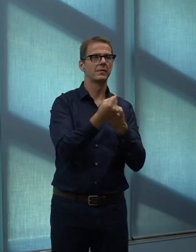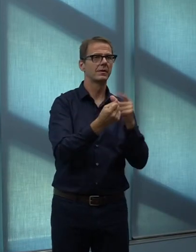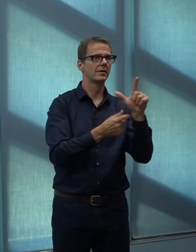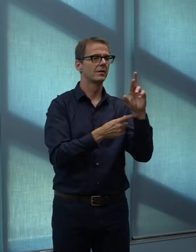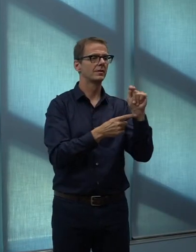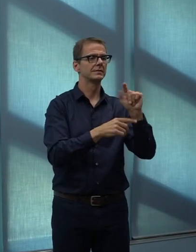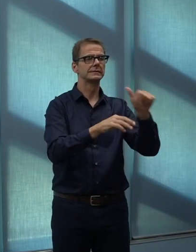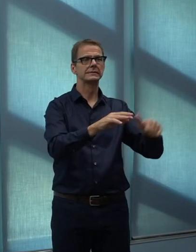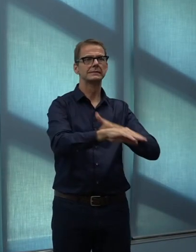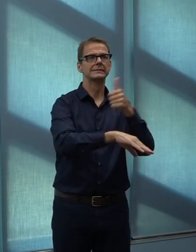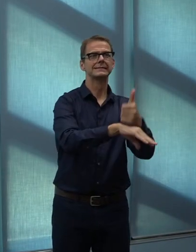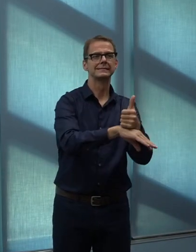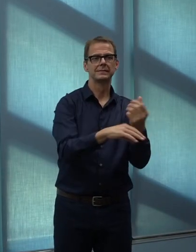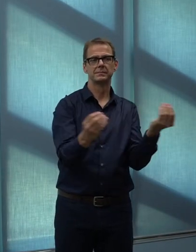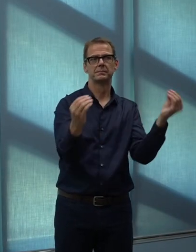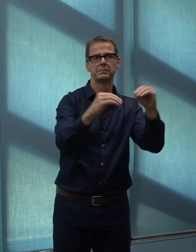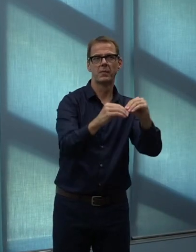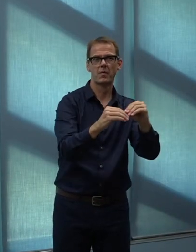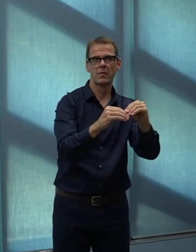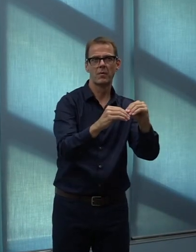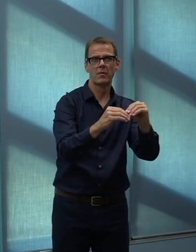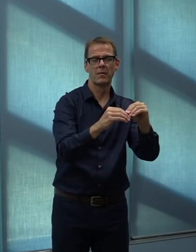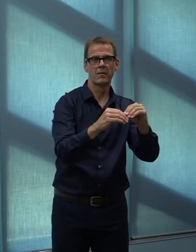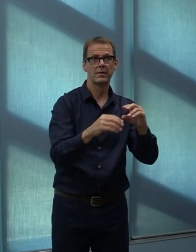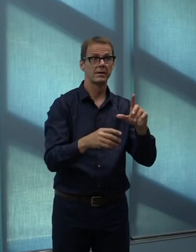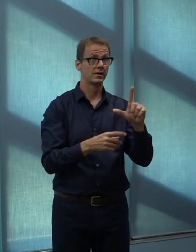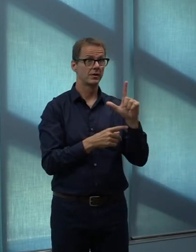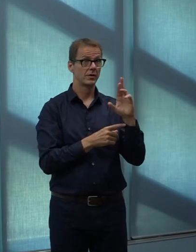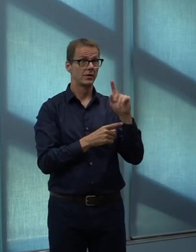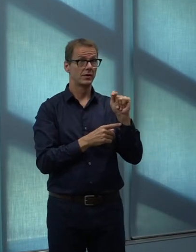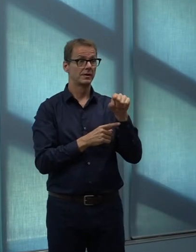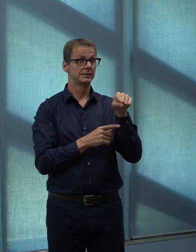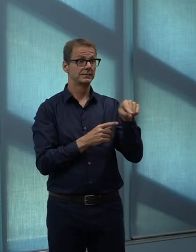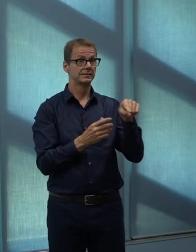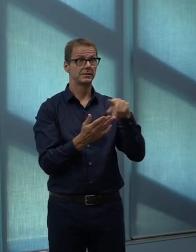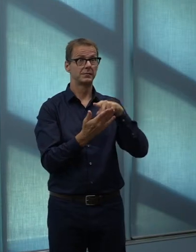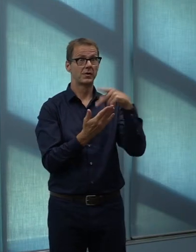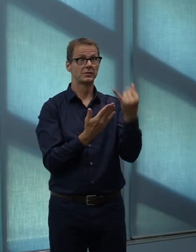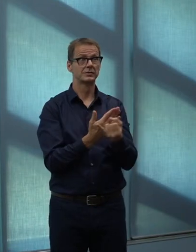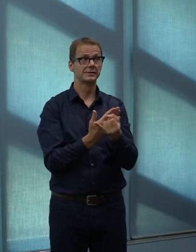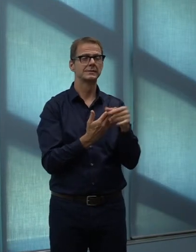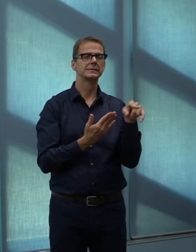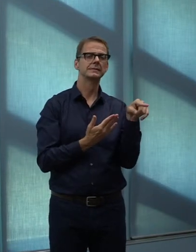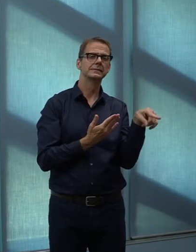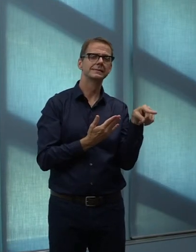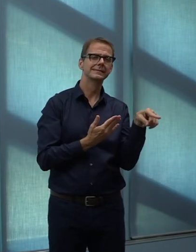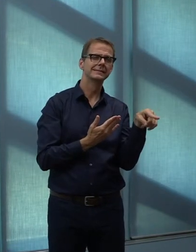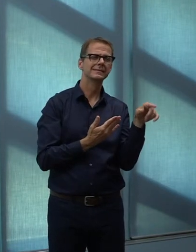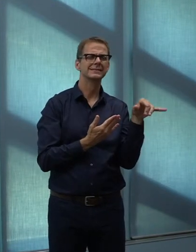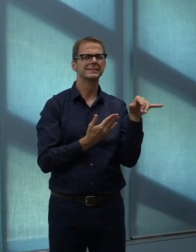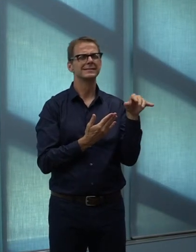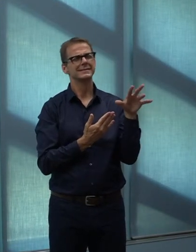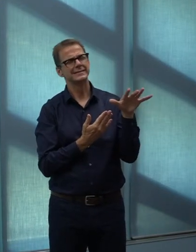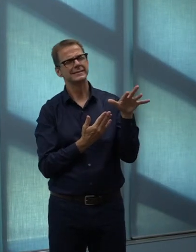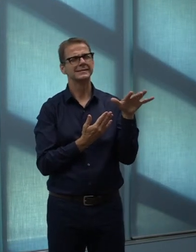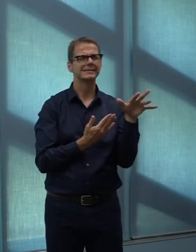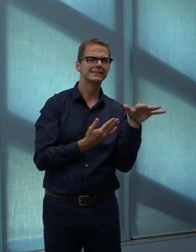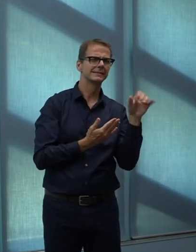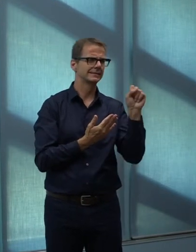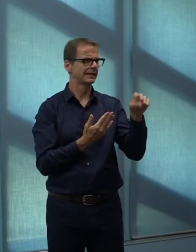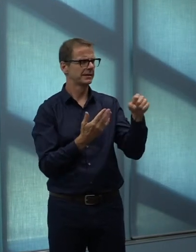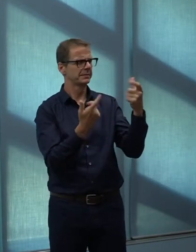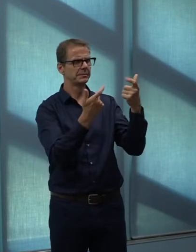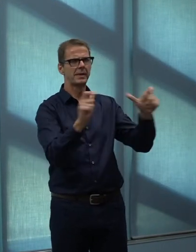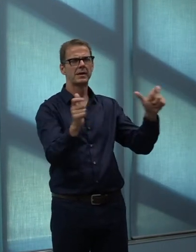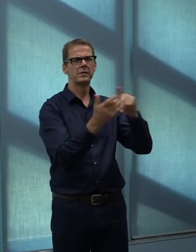those those LRT projects in particular are not just big infrastructure projects in and of themselves, but what they can unlock as long as we have